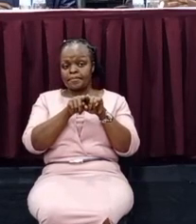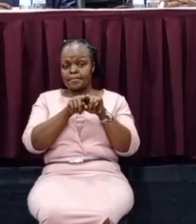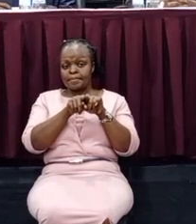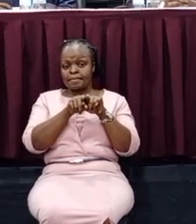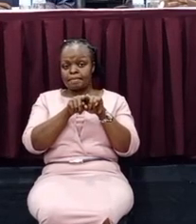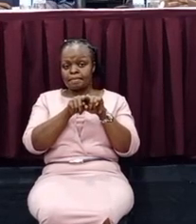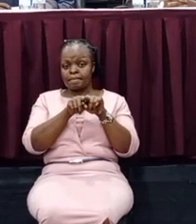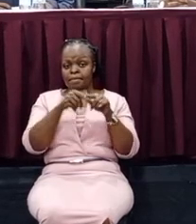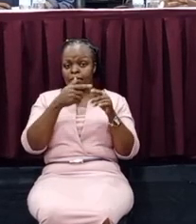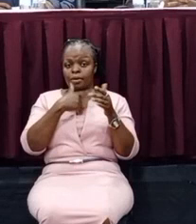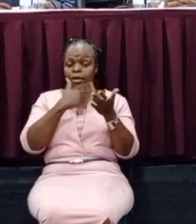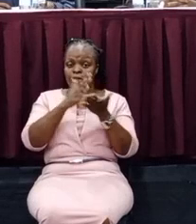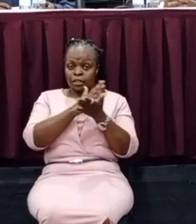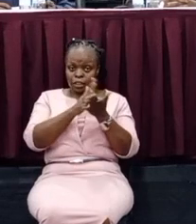shared them with the members of Parliament.